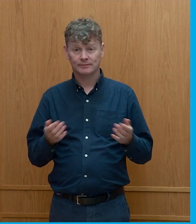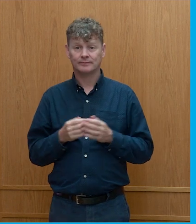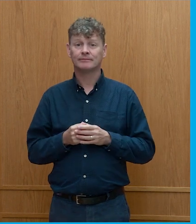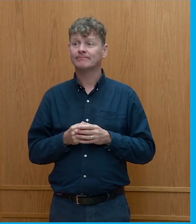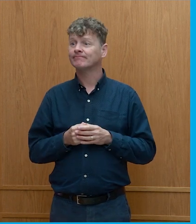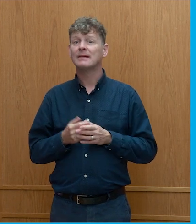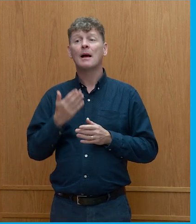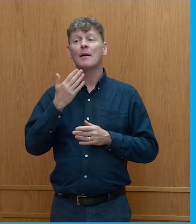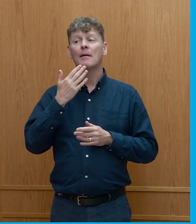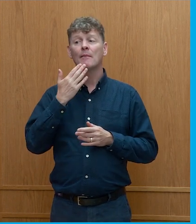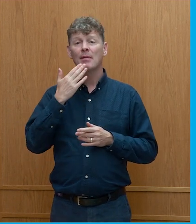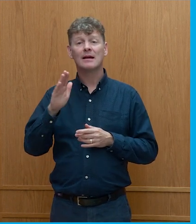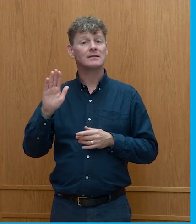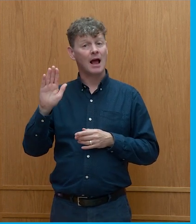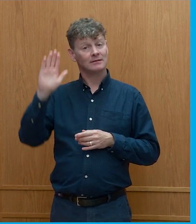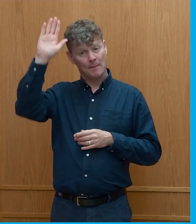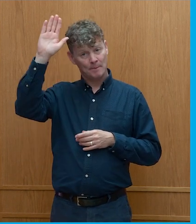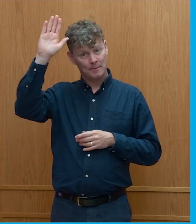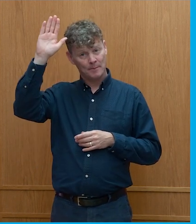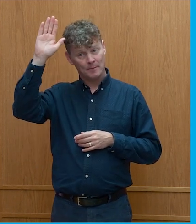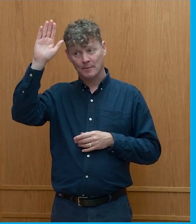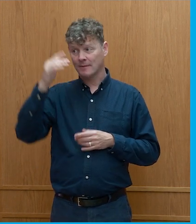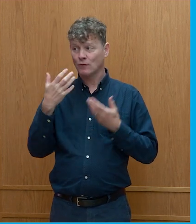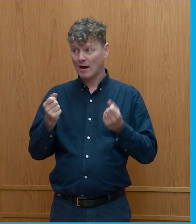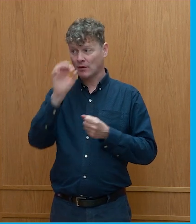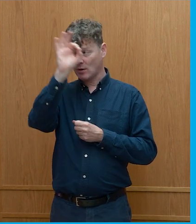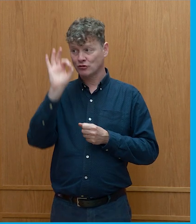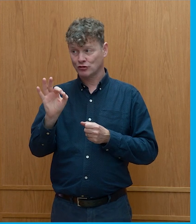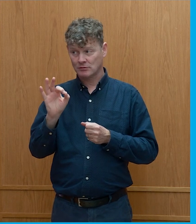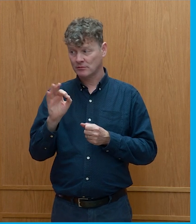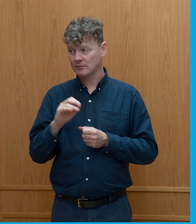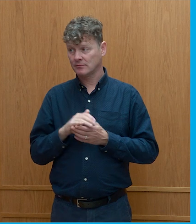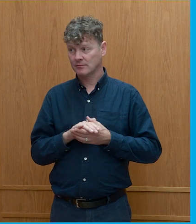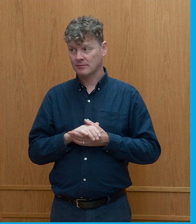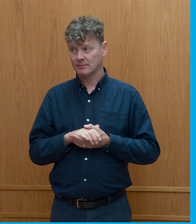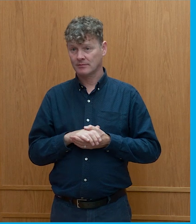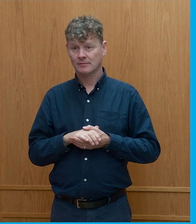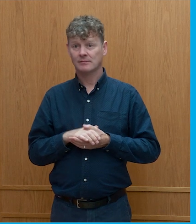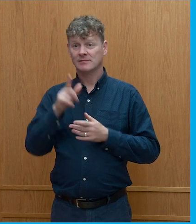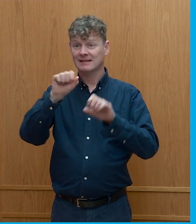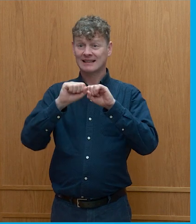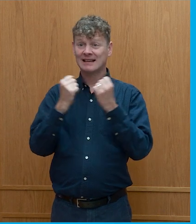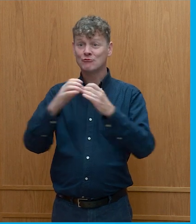please put your hand up if you have a question. Lots of... Right. Team, are we ready?